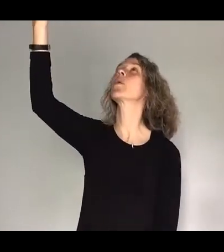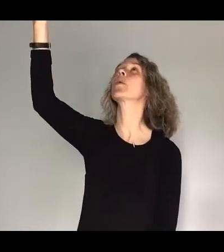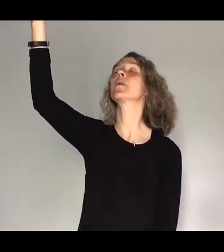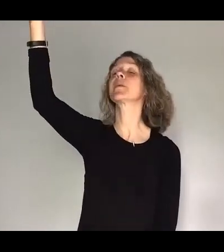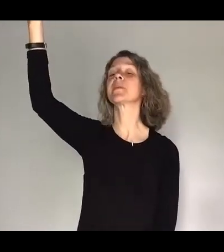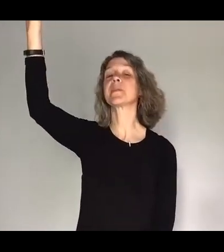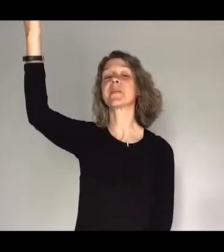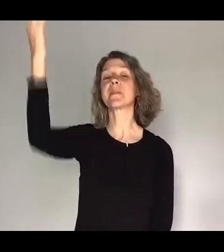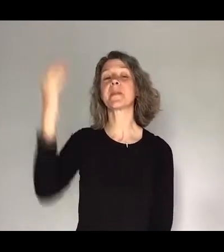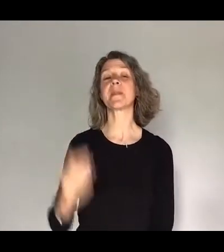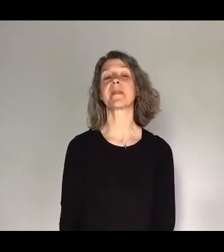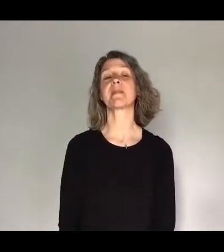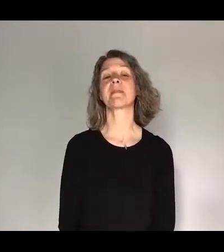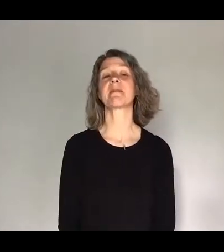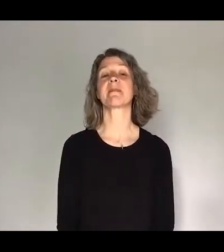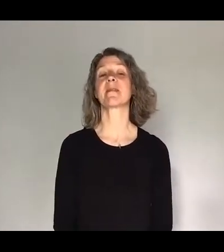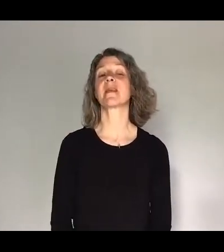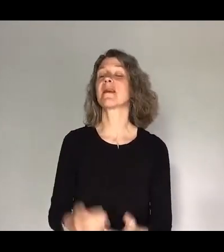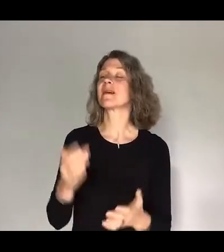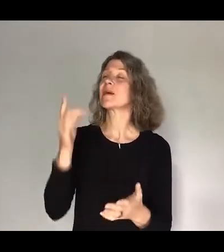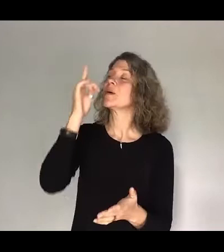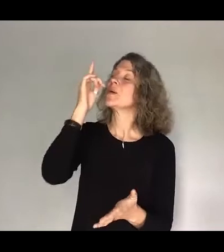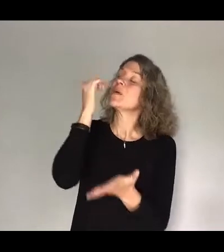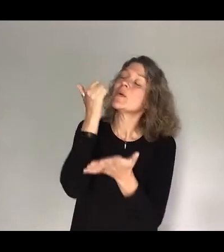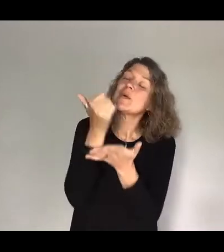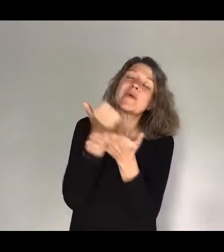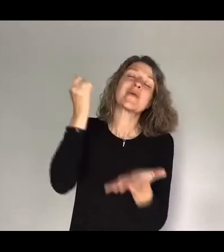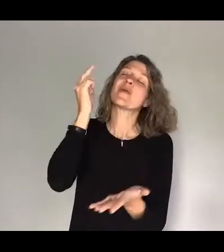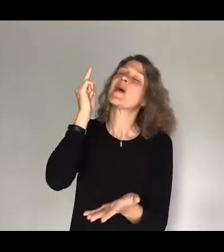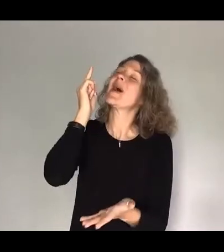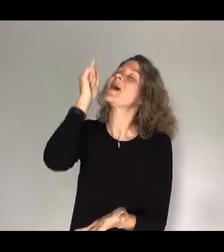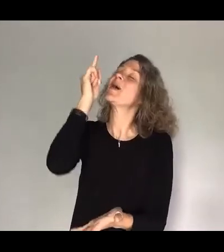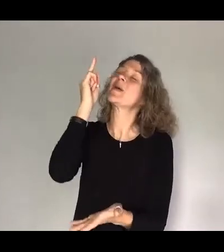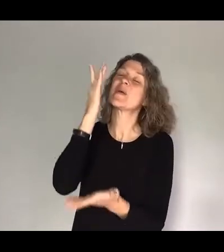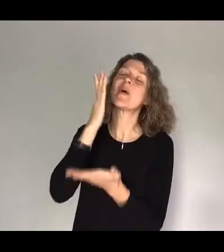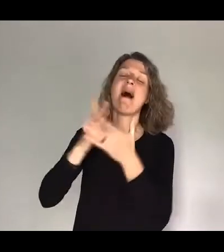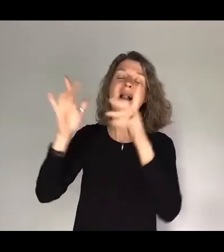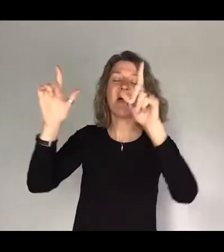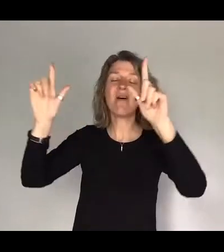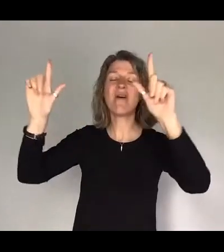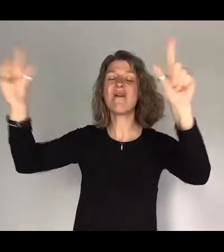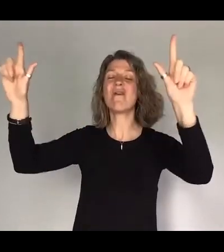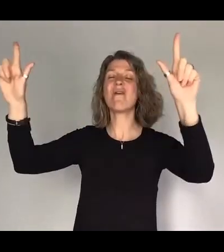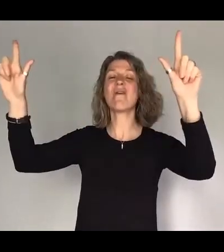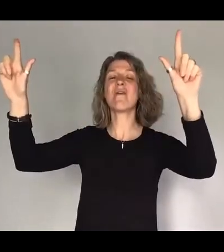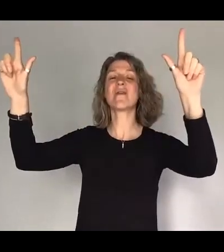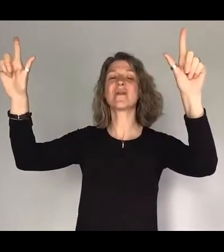And great are you, Lord. So great are you,